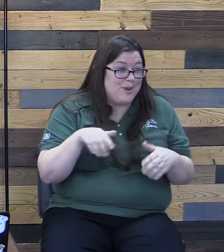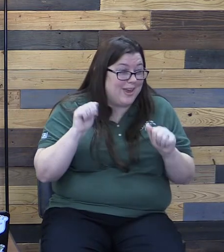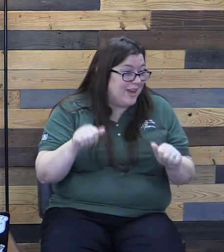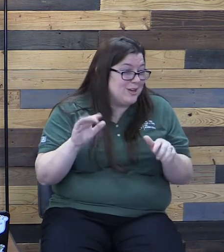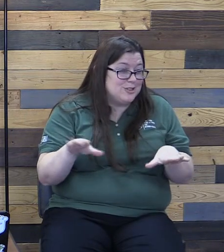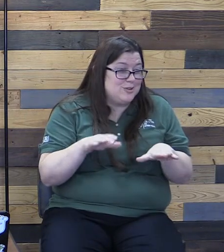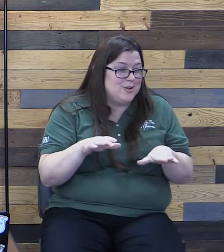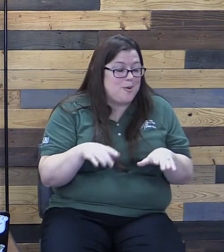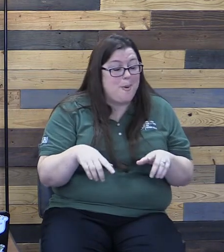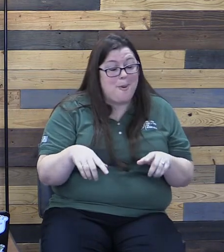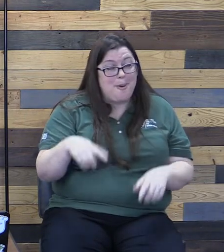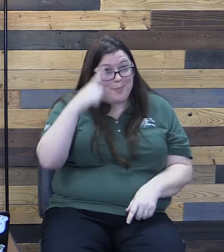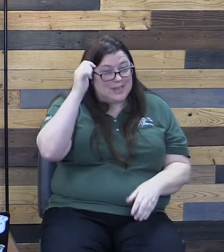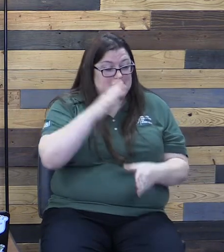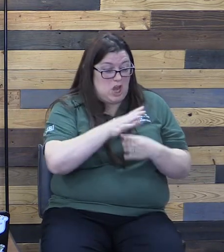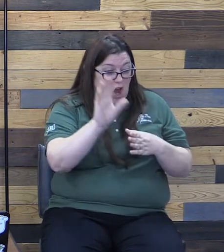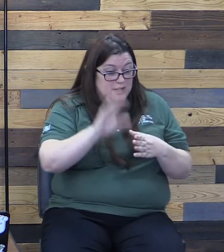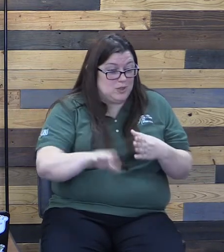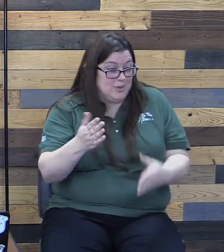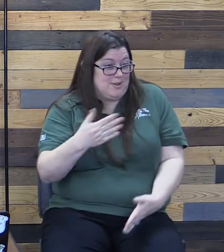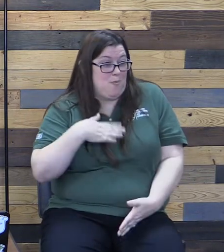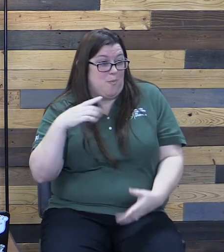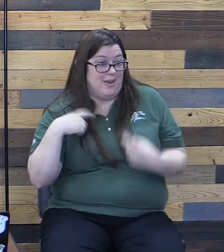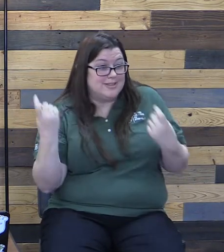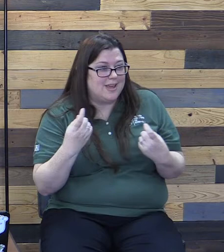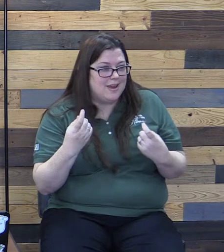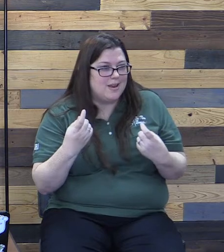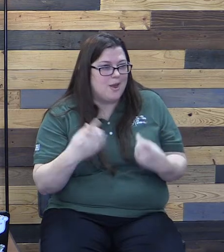sin, was my death. And so, he took my place.